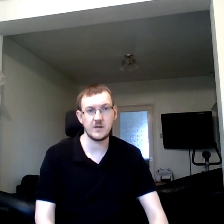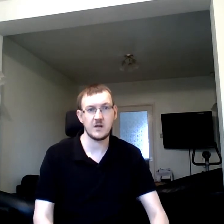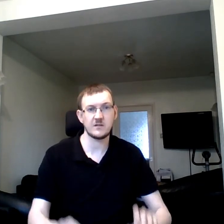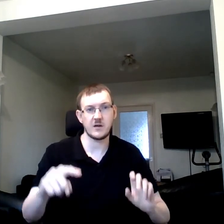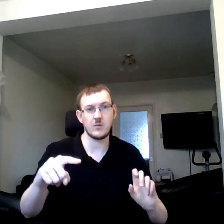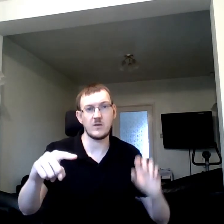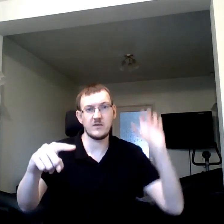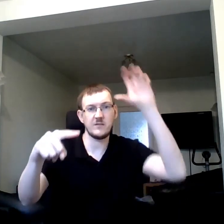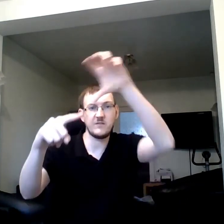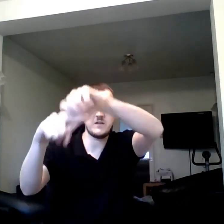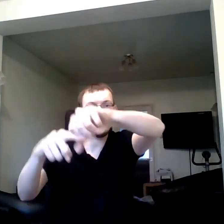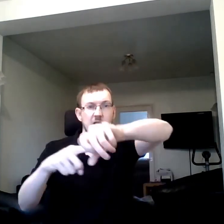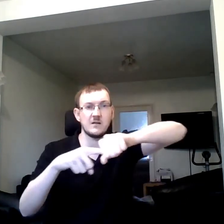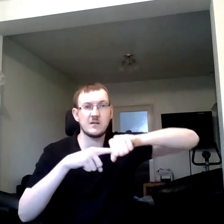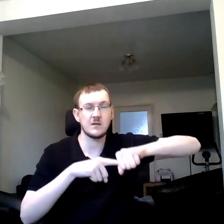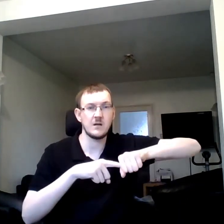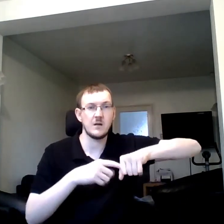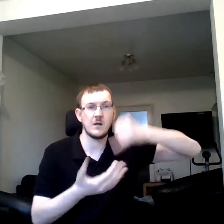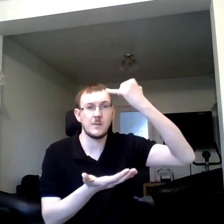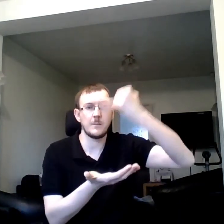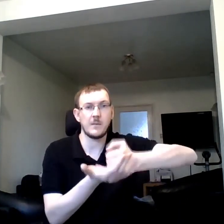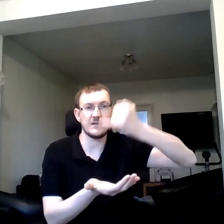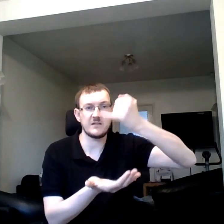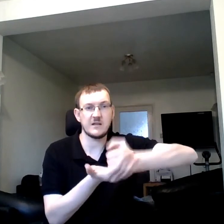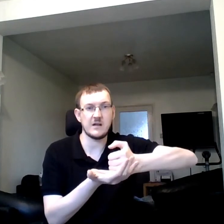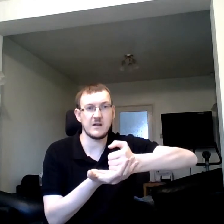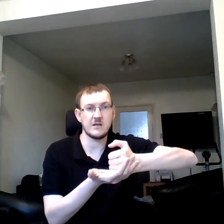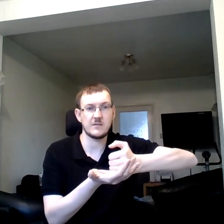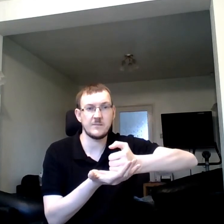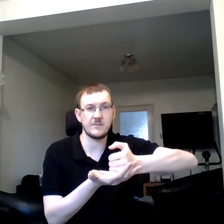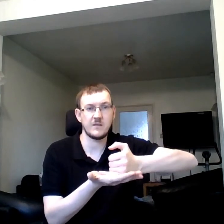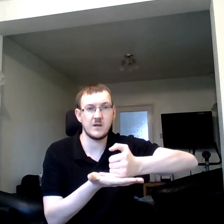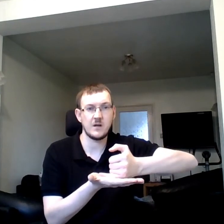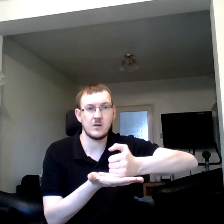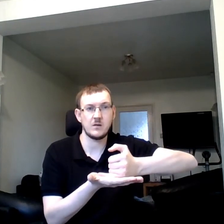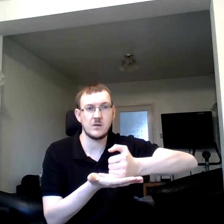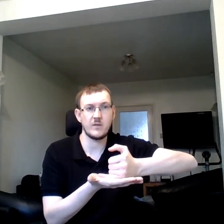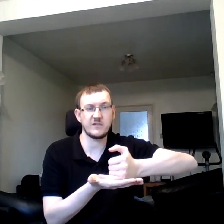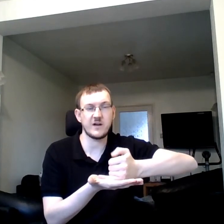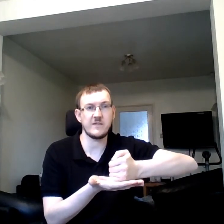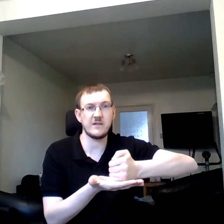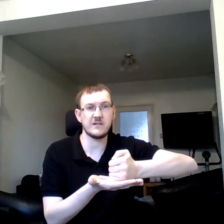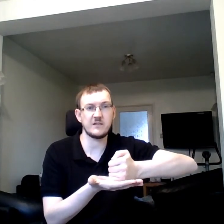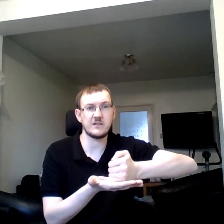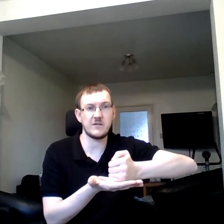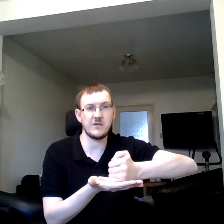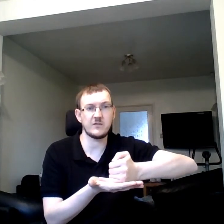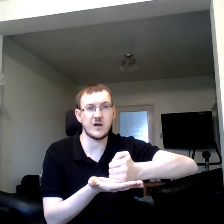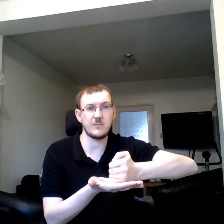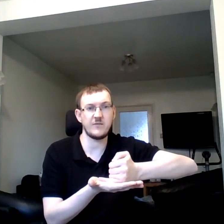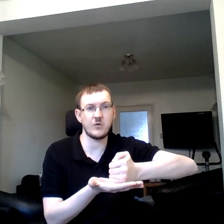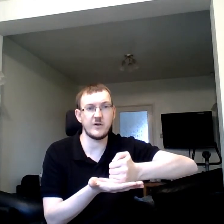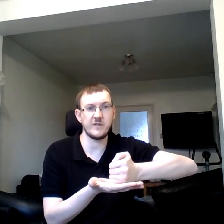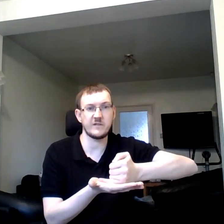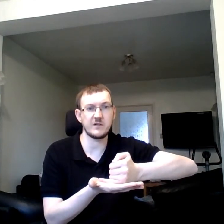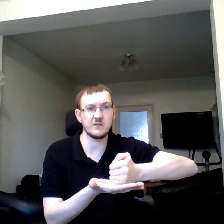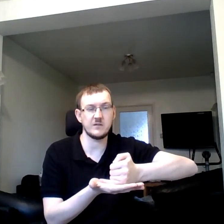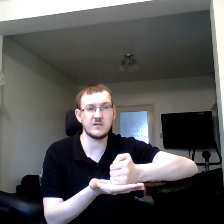so defeated my sin. We've signed this a few times before in other songs.